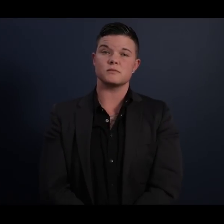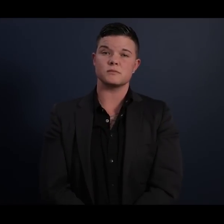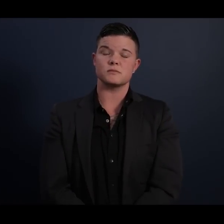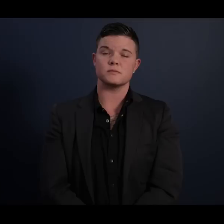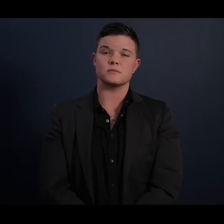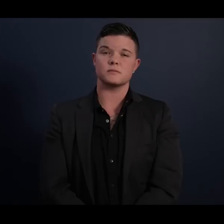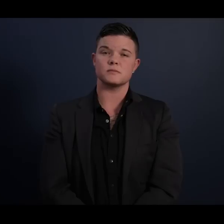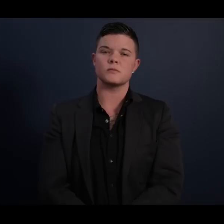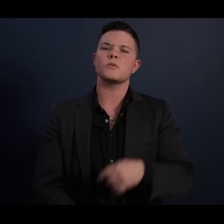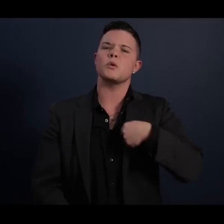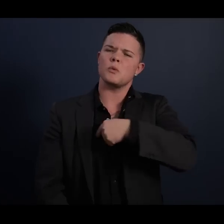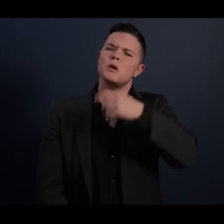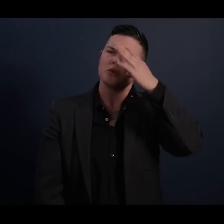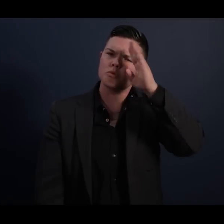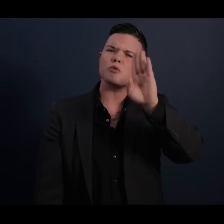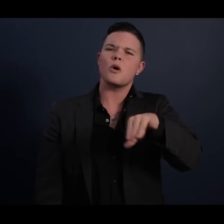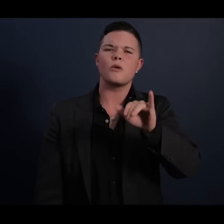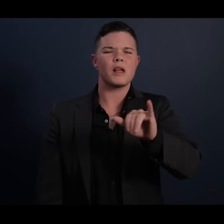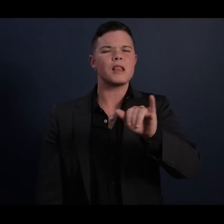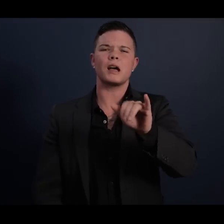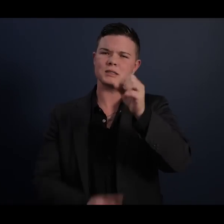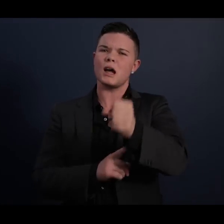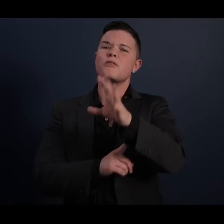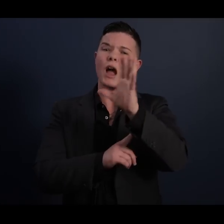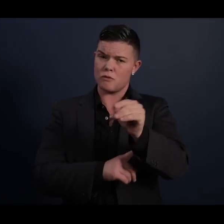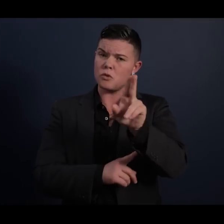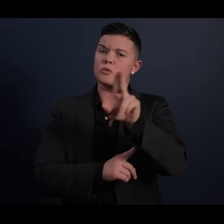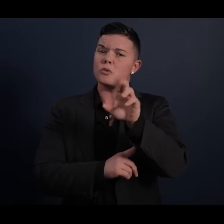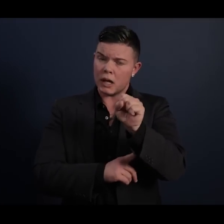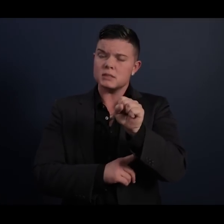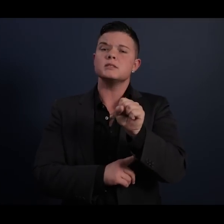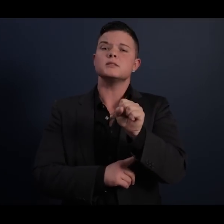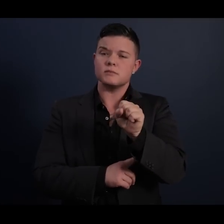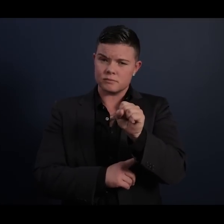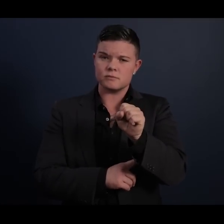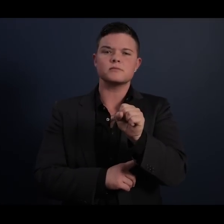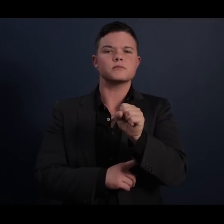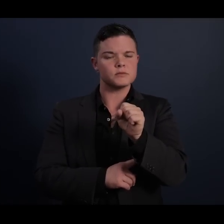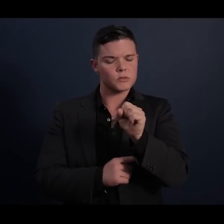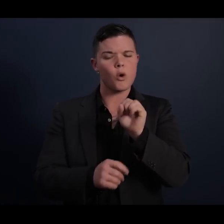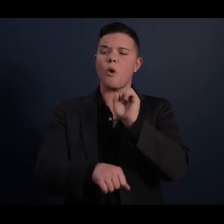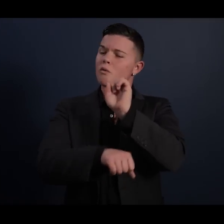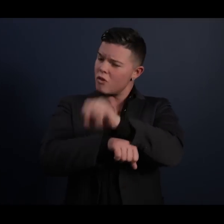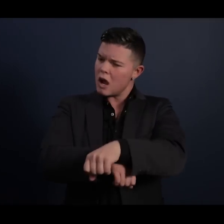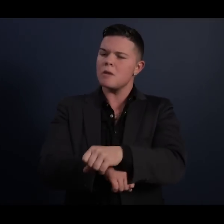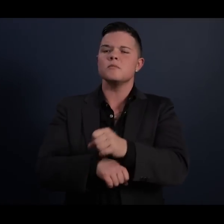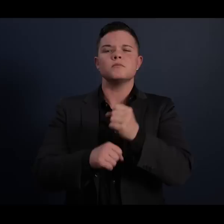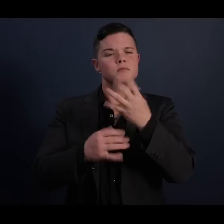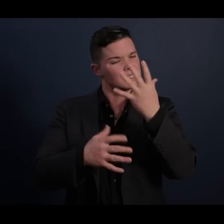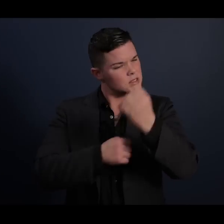We know that, like South Africa, the United States had to overcome centuries of racial subjugation.